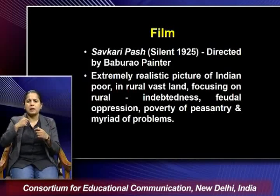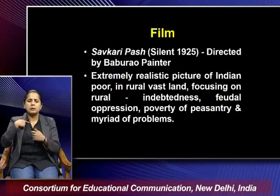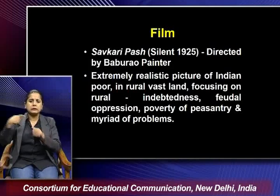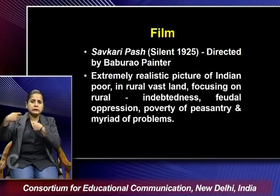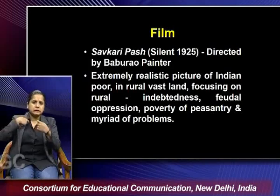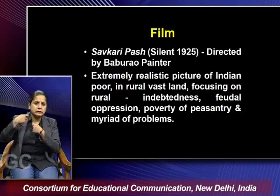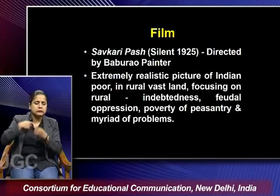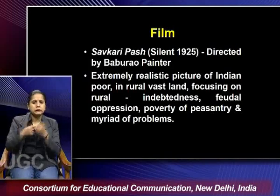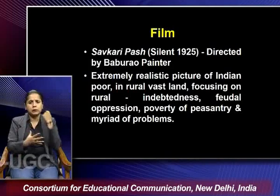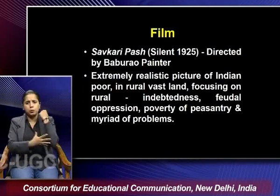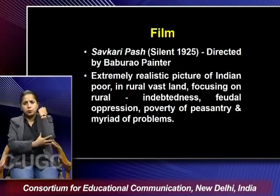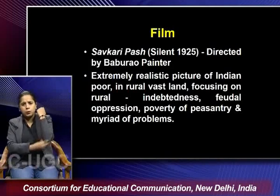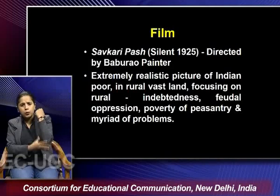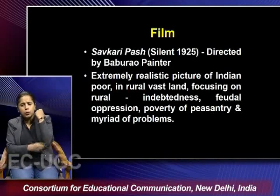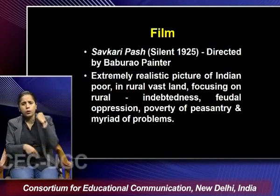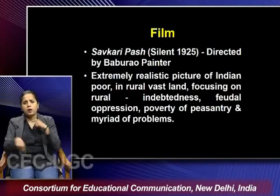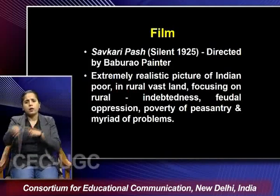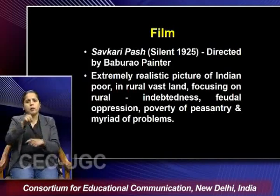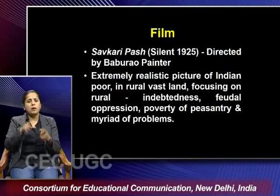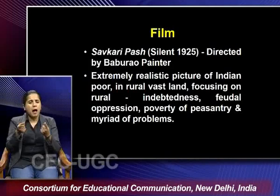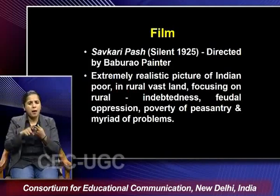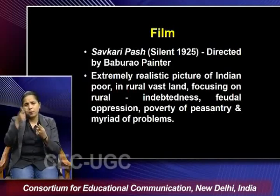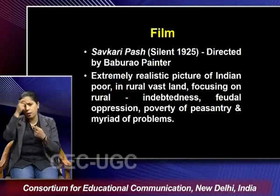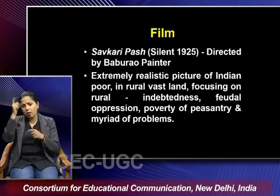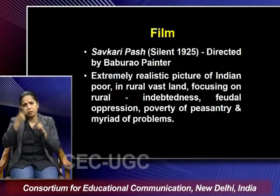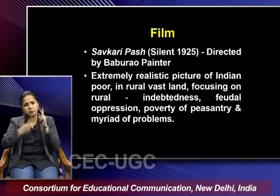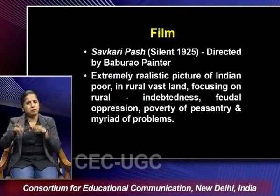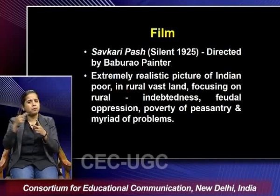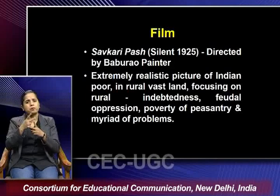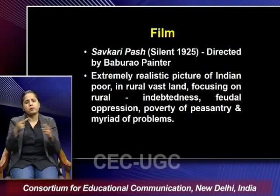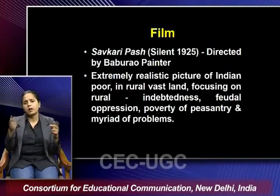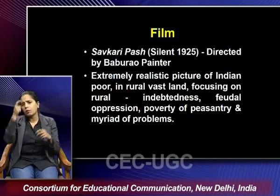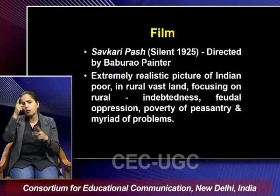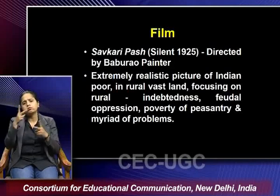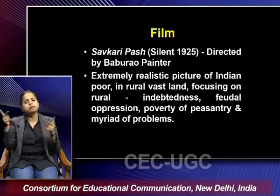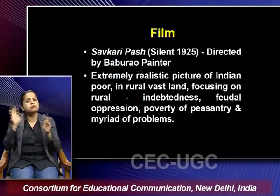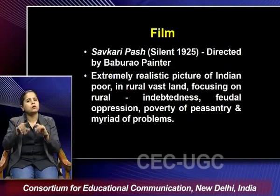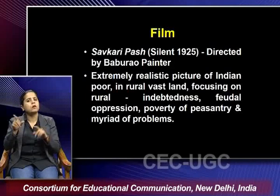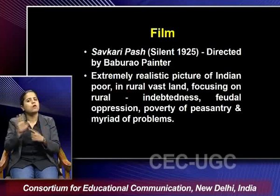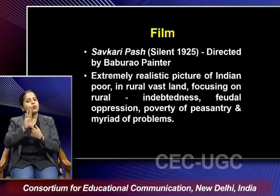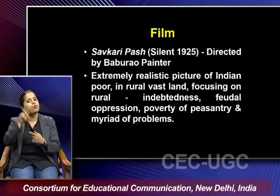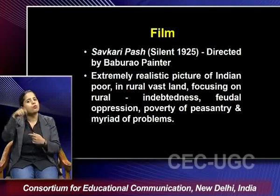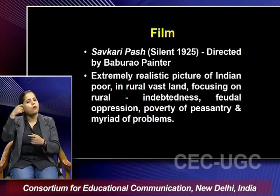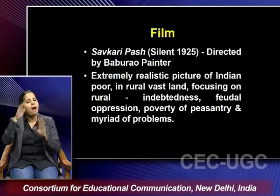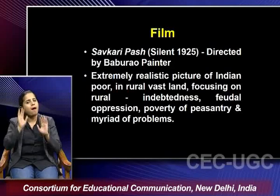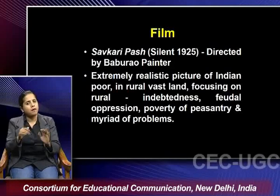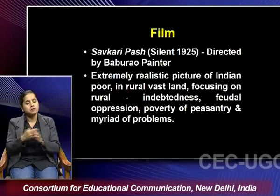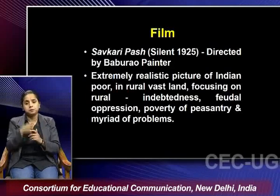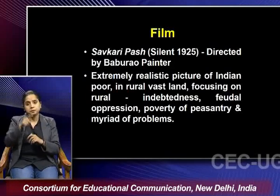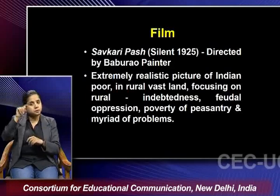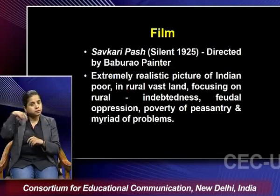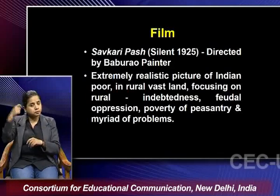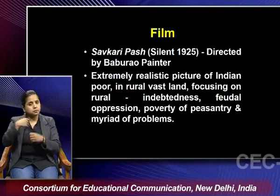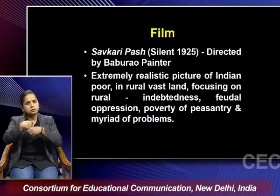peasantry and a myriad of problems they were being communicated in this particular film. This film